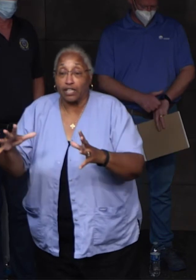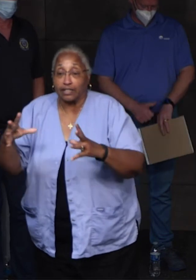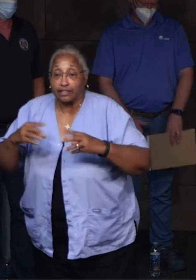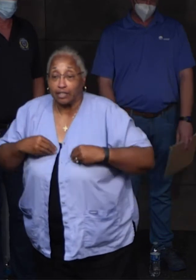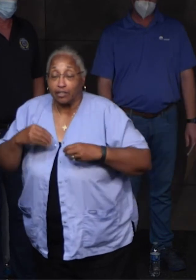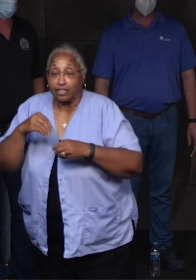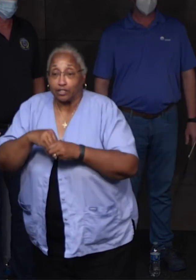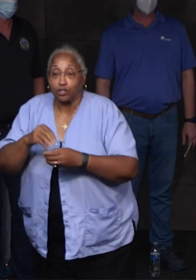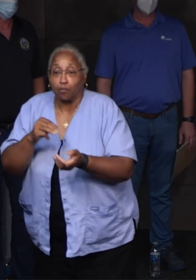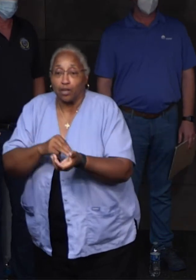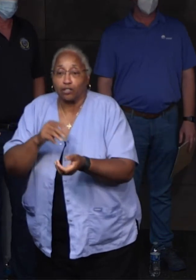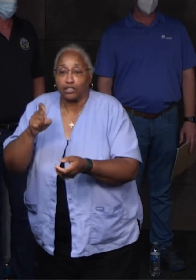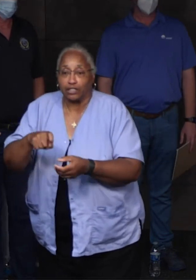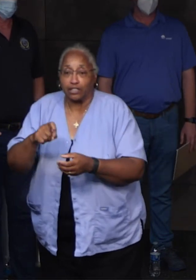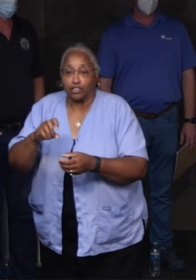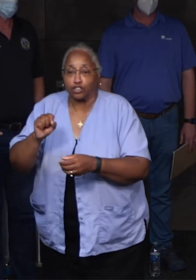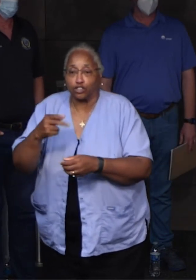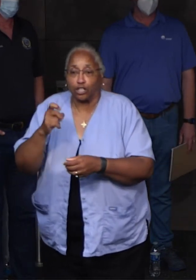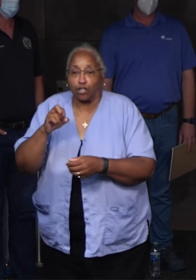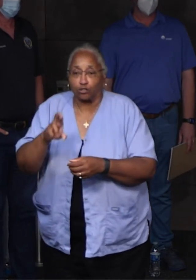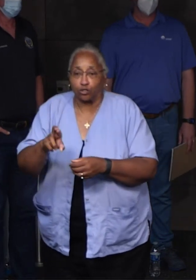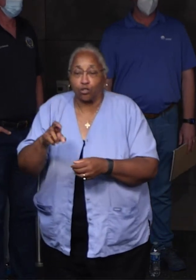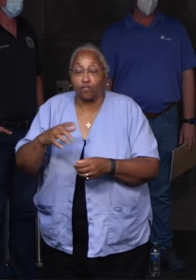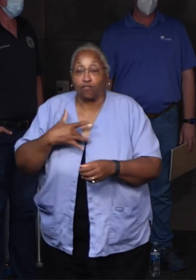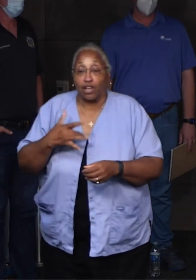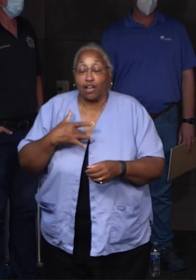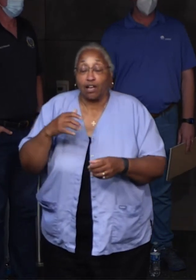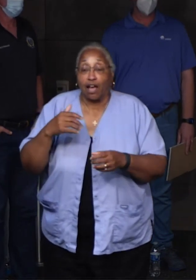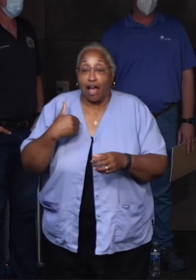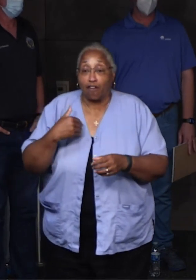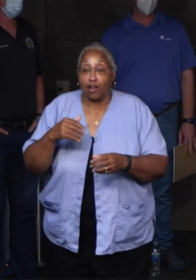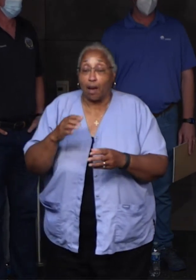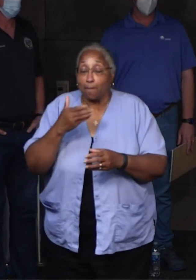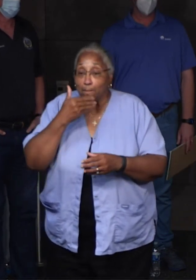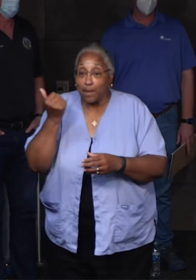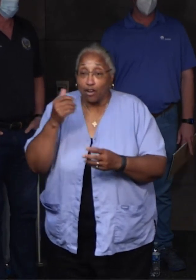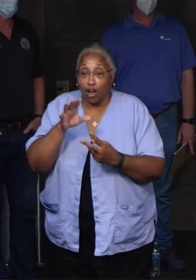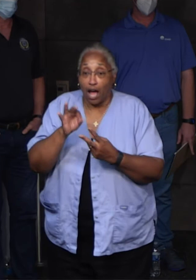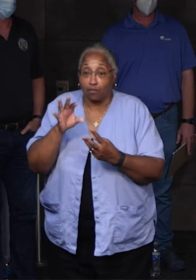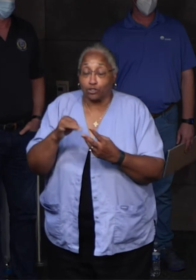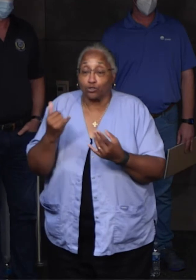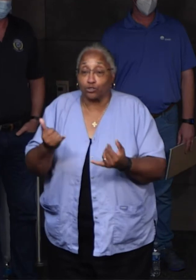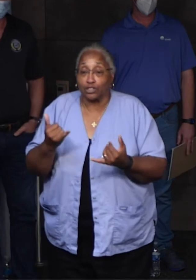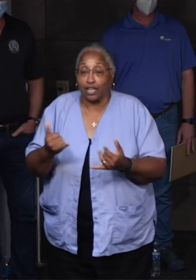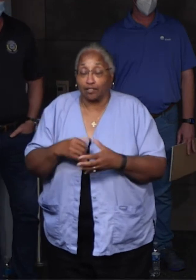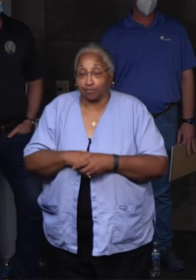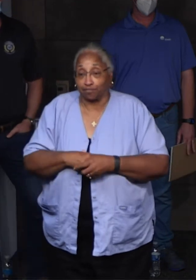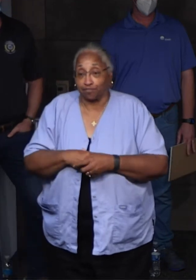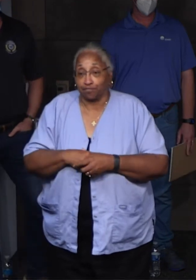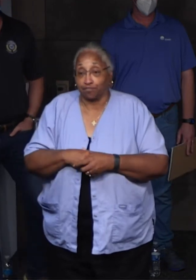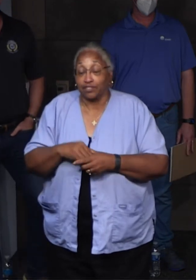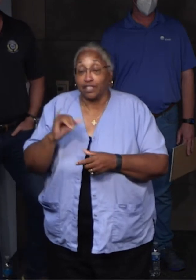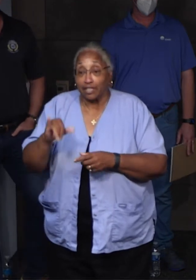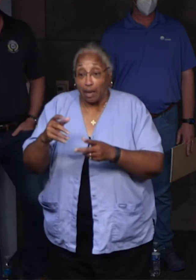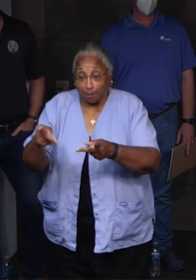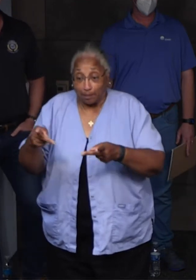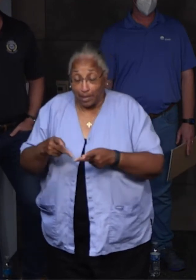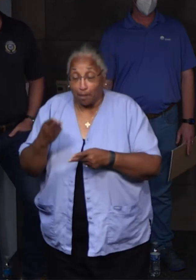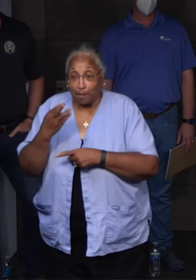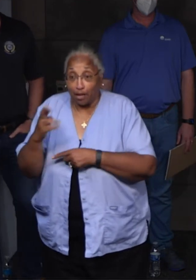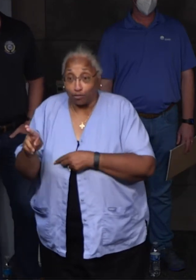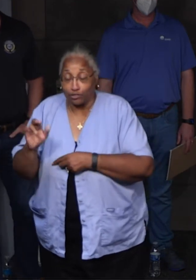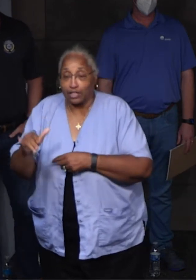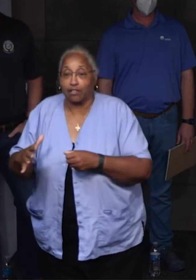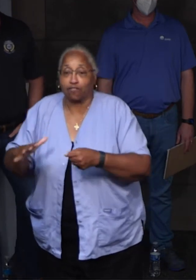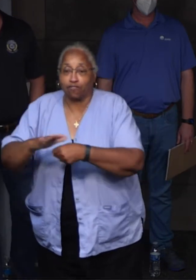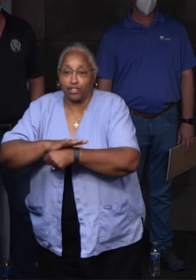thinking that they would have a better option today. That option was a medical special needs shelter in Baton Rouge that filled